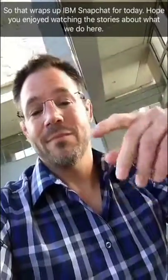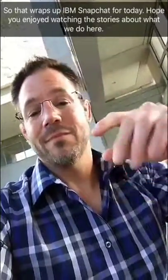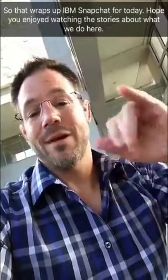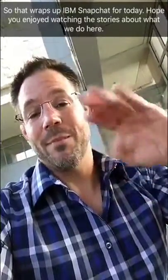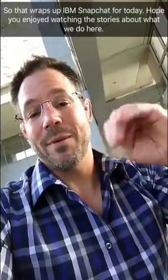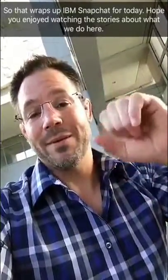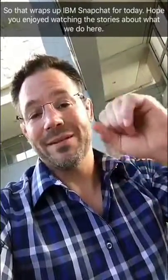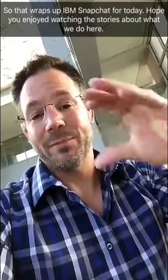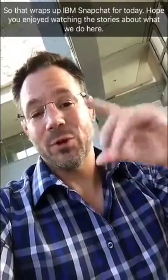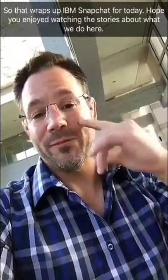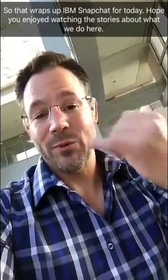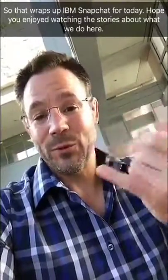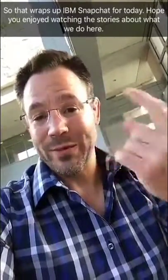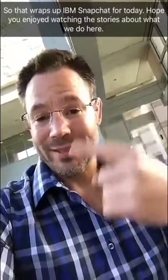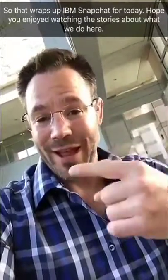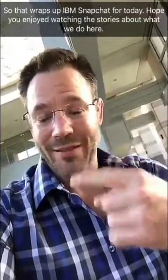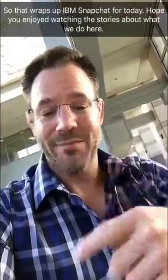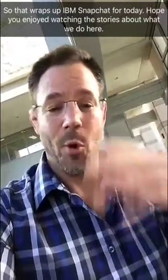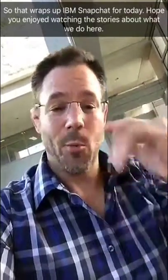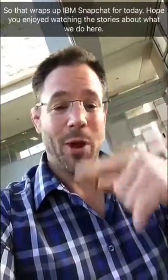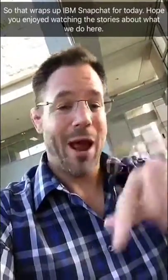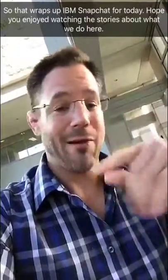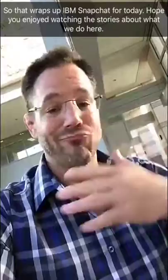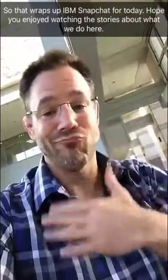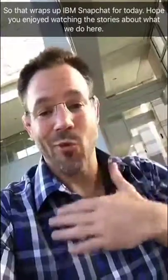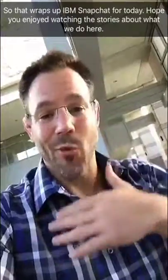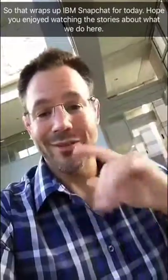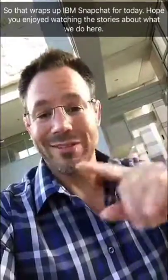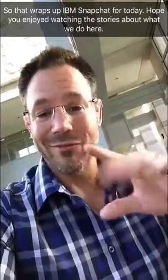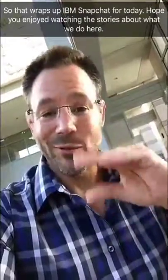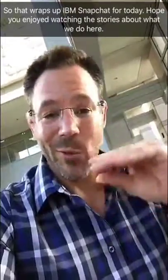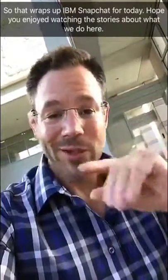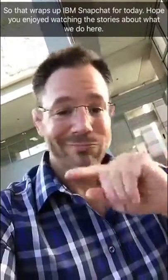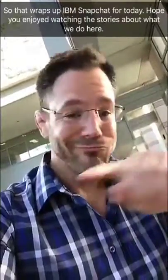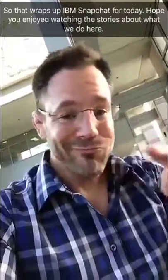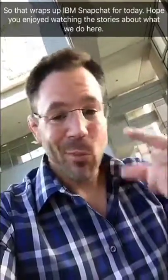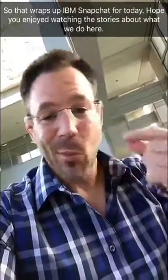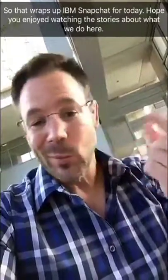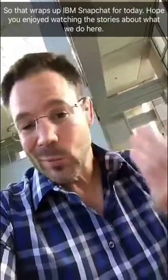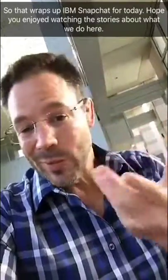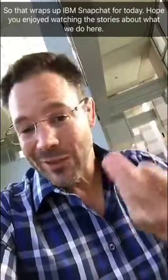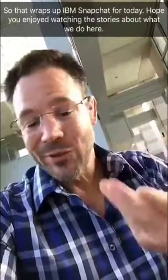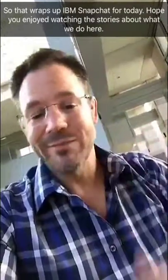of system. I don't know to do, but I don't what to do, but